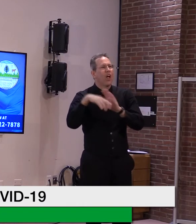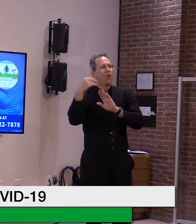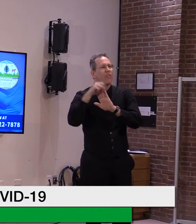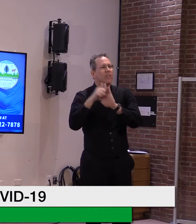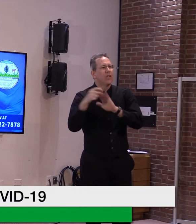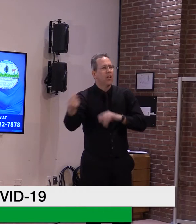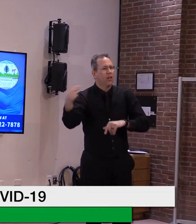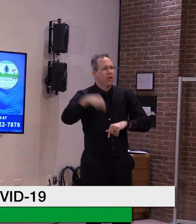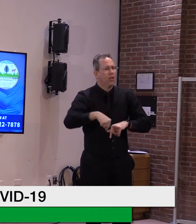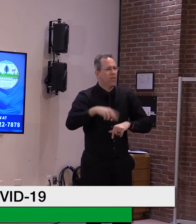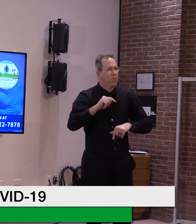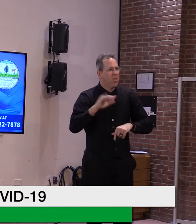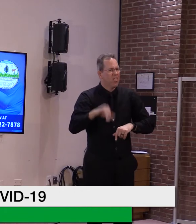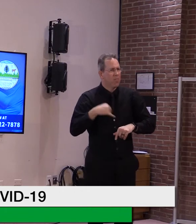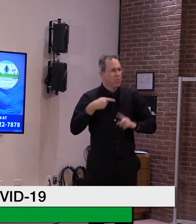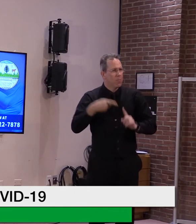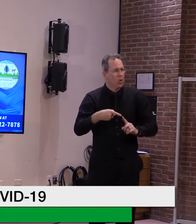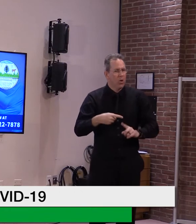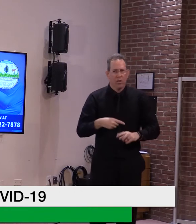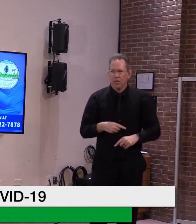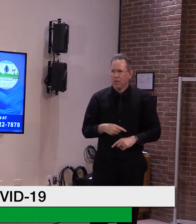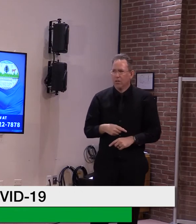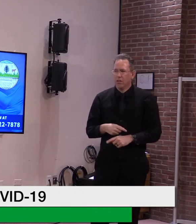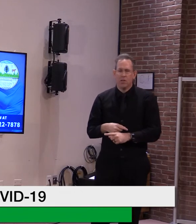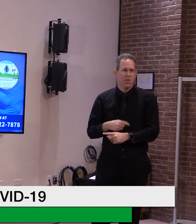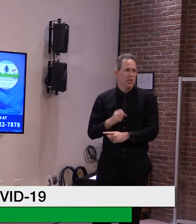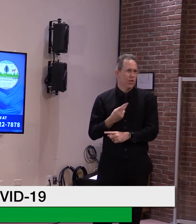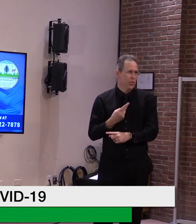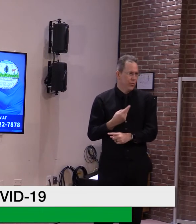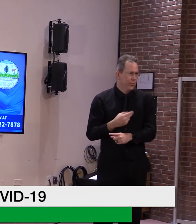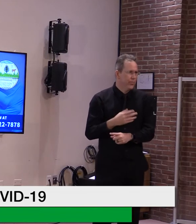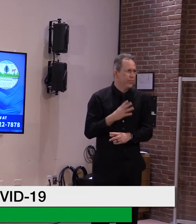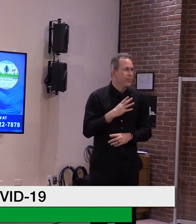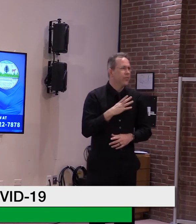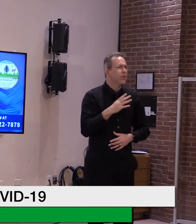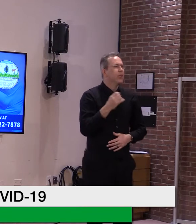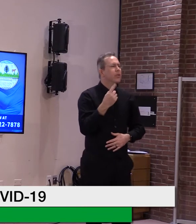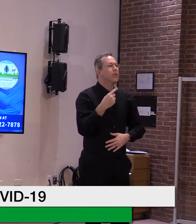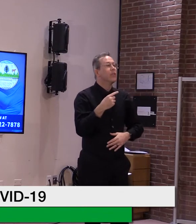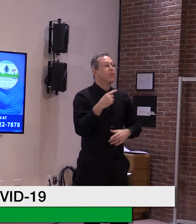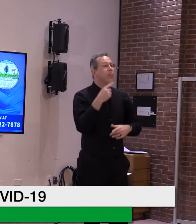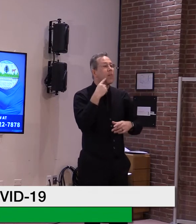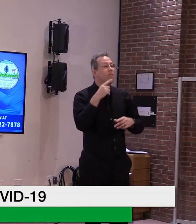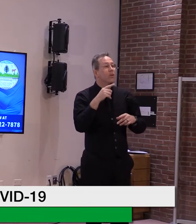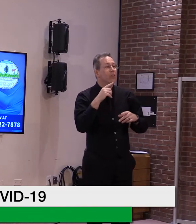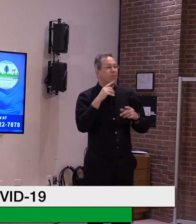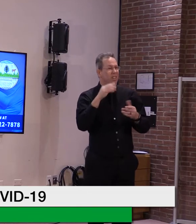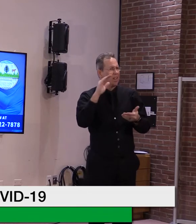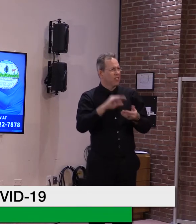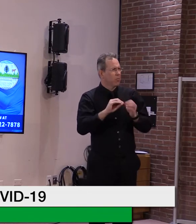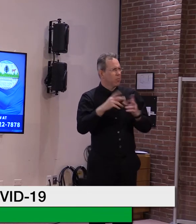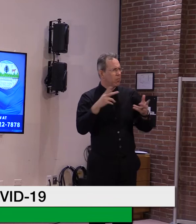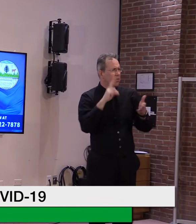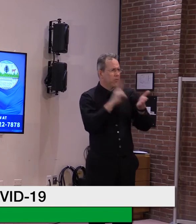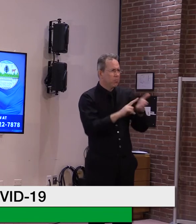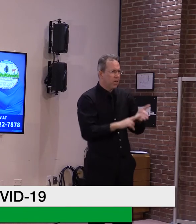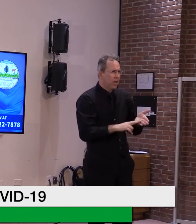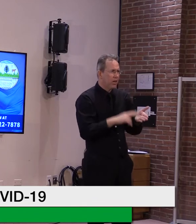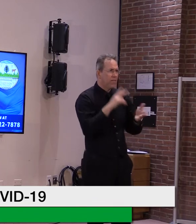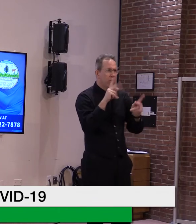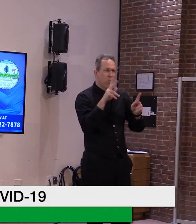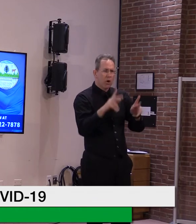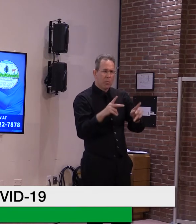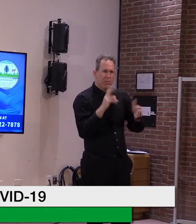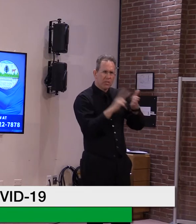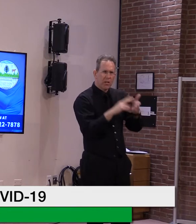Well, you said that there were fewer than expected high risk Vermonters signing up to get, get the vaccine. And I